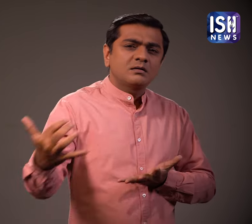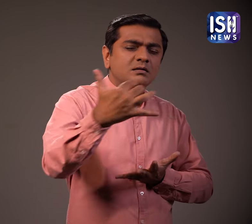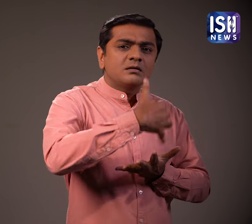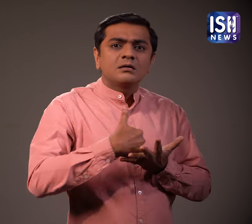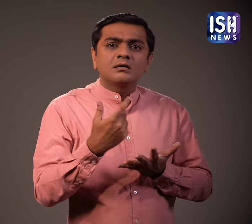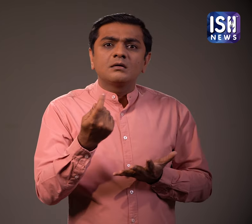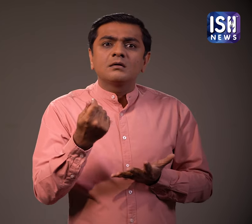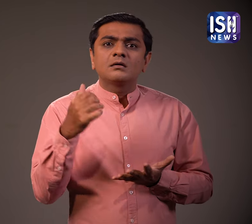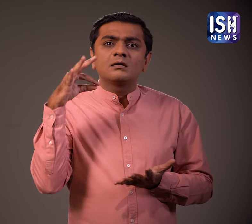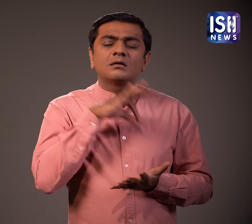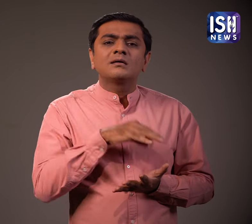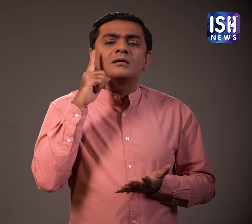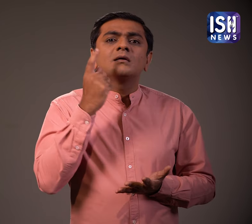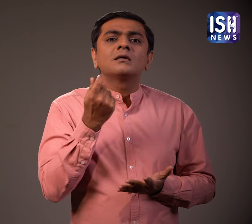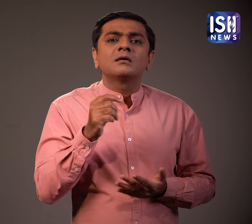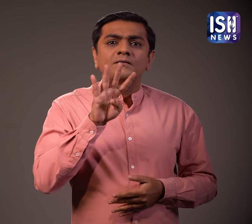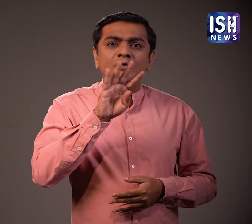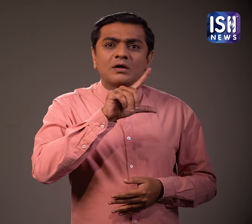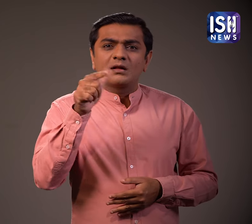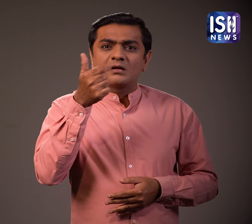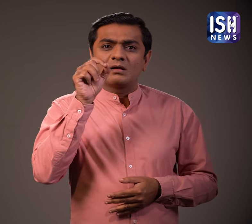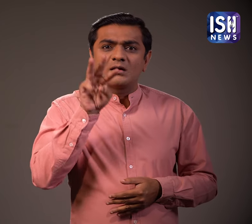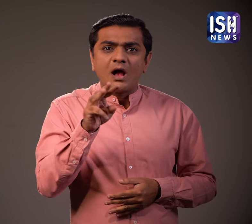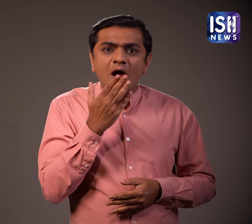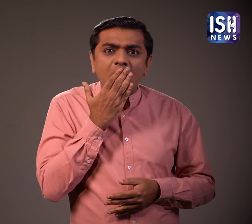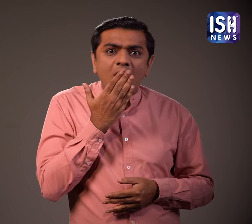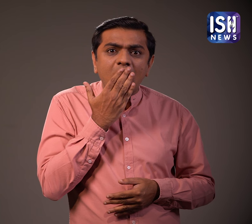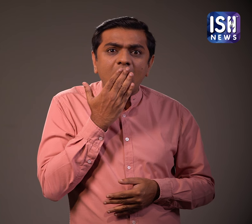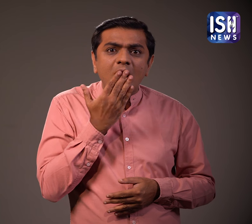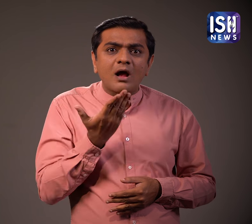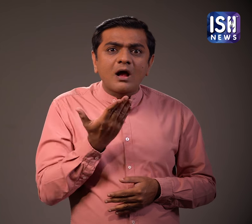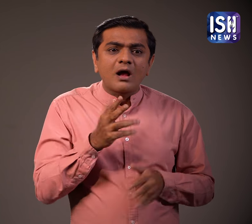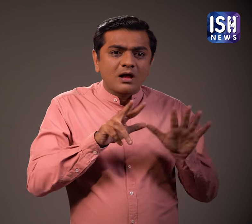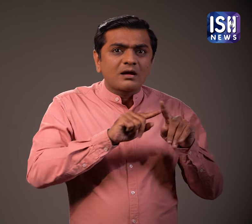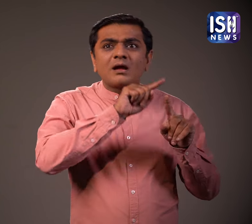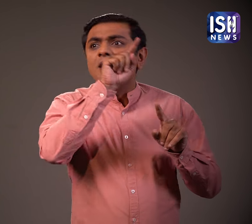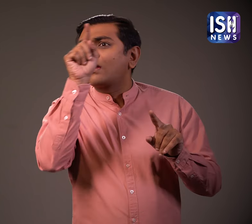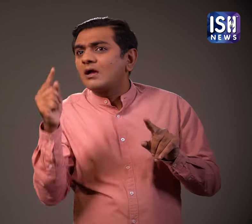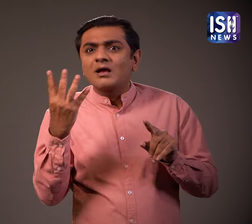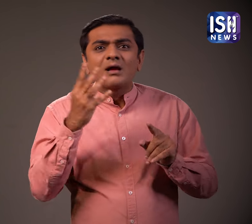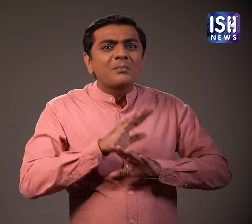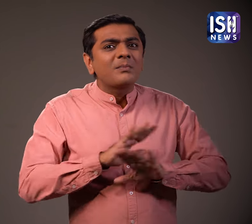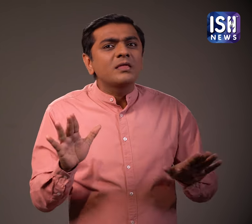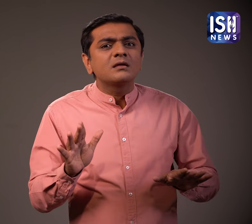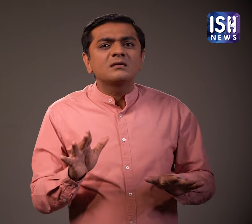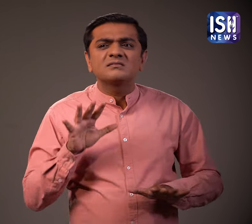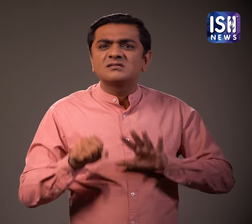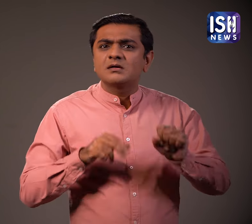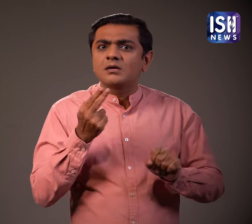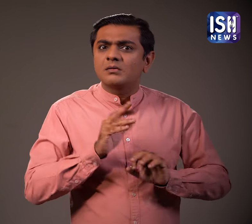And fines of over Rs 4.60 lakh were collected. Whoa! In just a few hours, so many